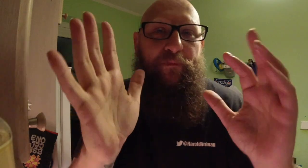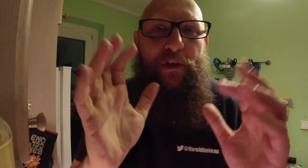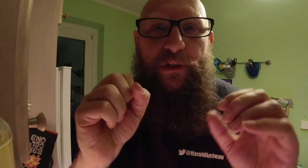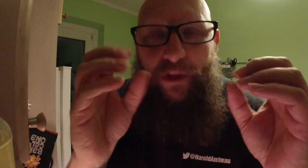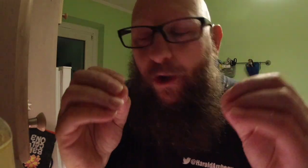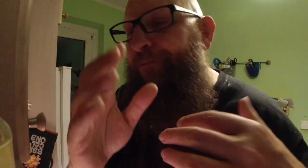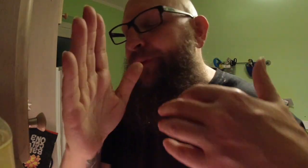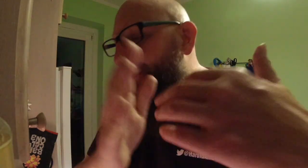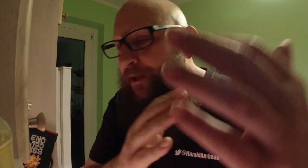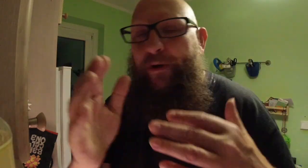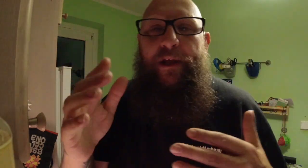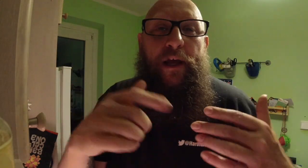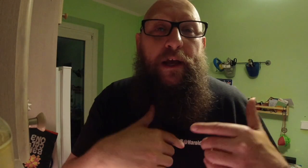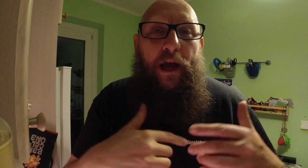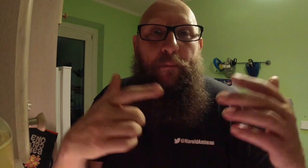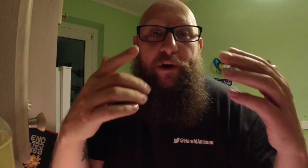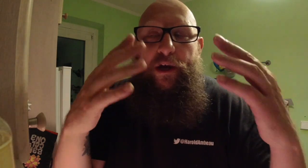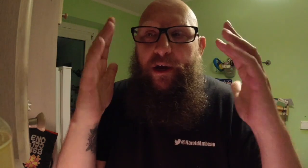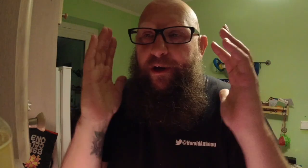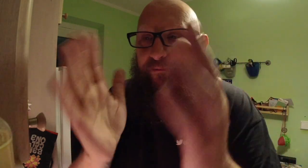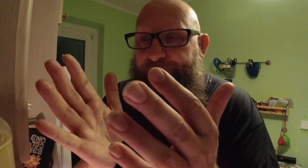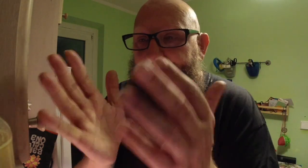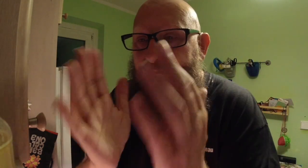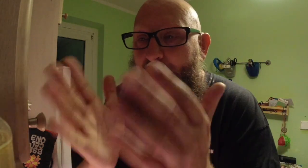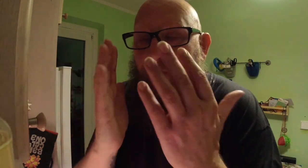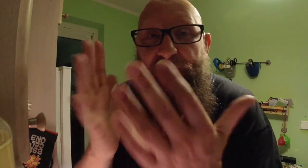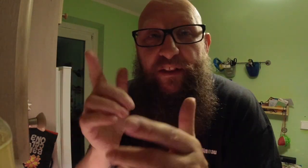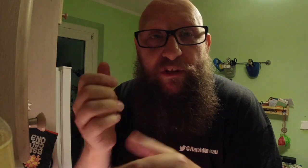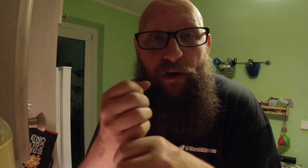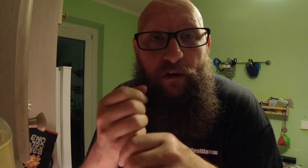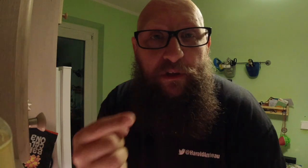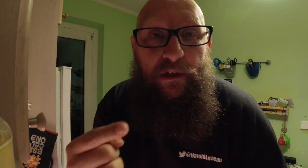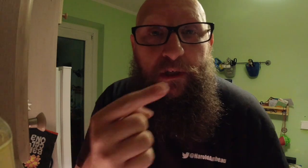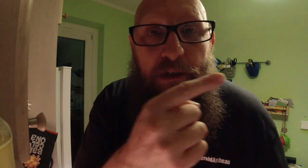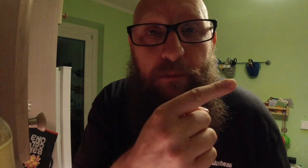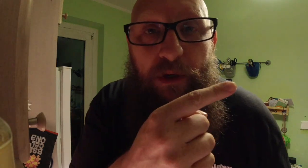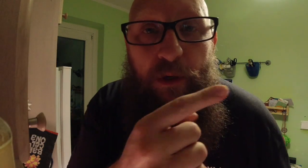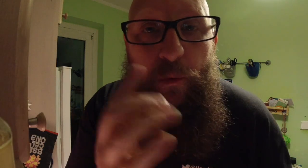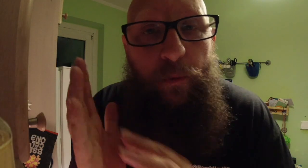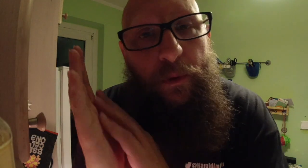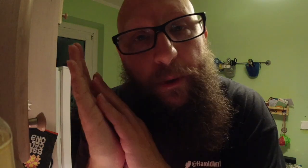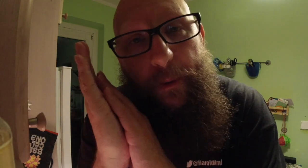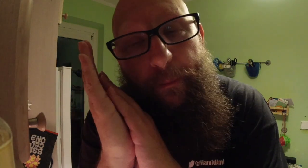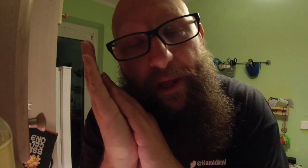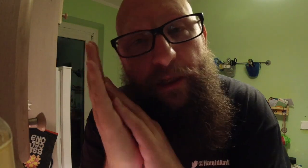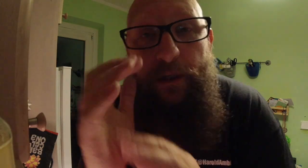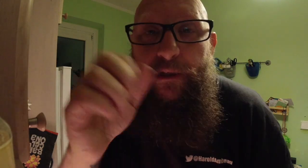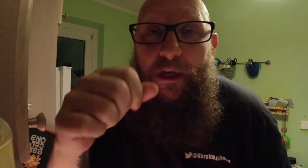So. Anyway. I'm gonna. Finish this coffee. I'm gonna go. To bed. Yes.